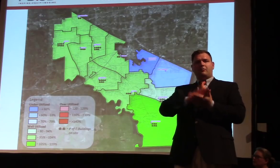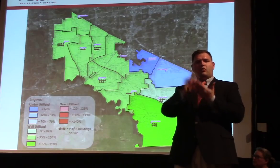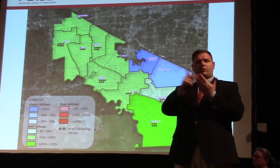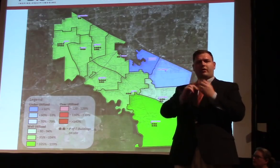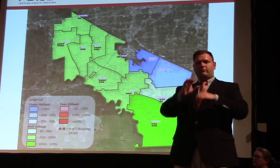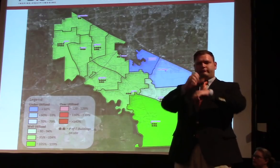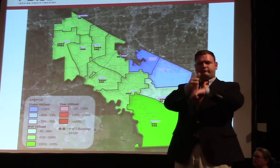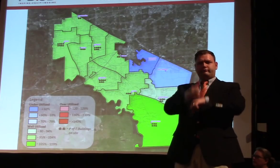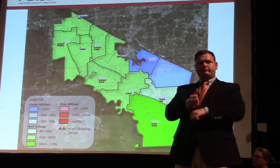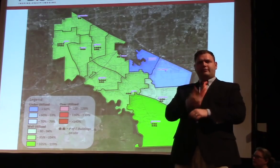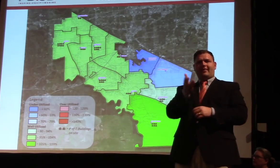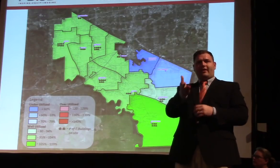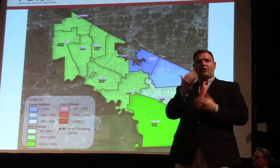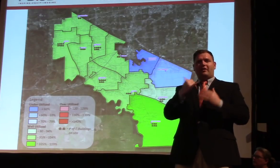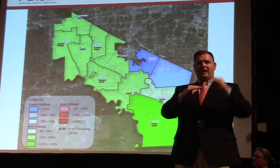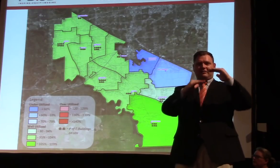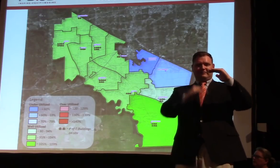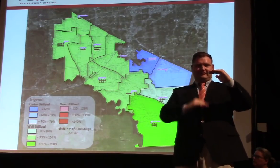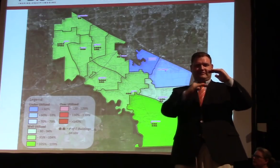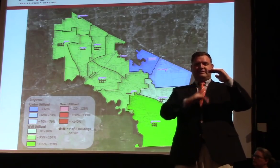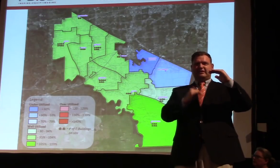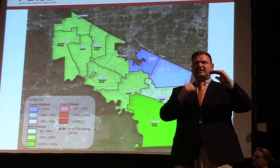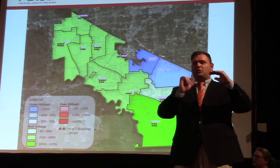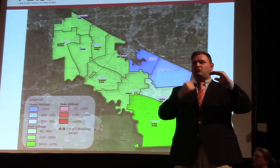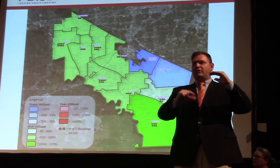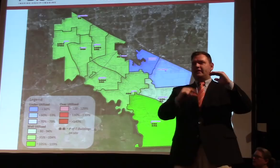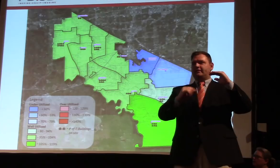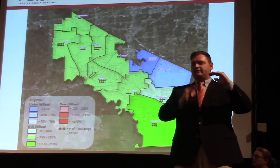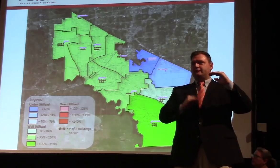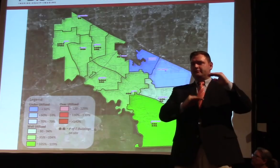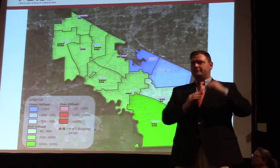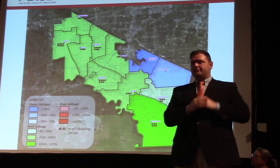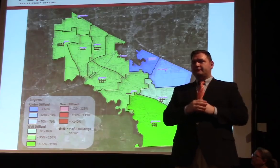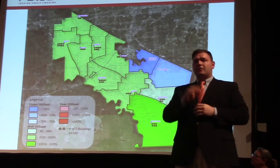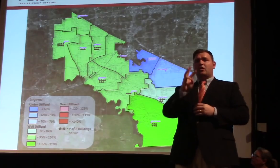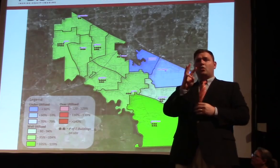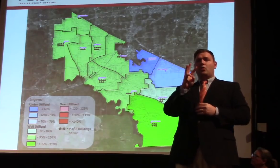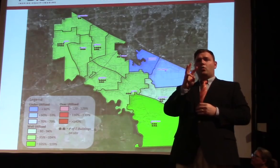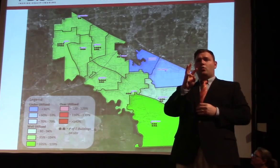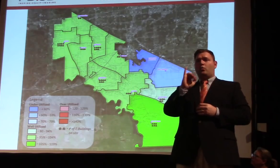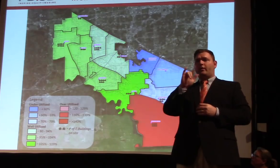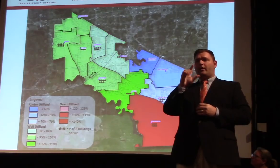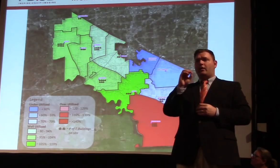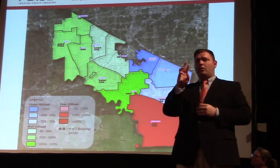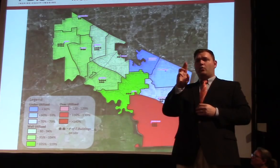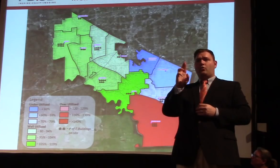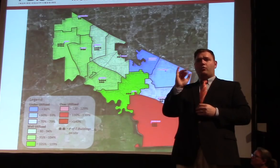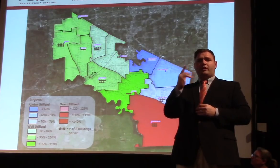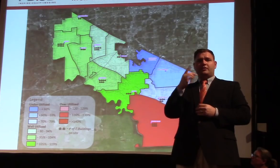those greens. And then we have Willow Ridge and Marshall that we have under-utilization at. So now I'm going to fast forward to the five-year projection.